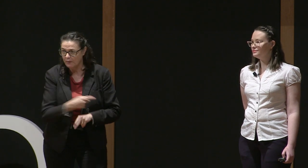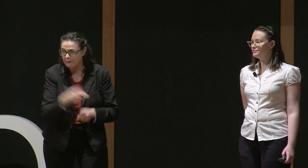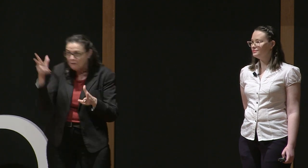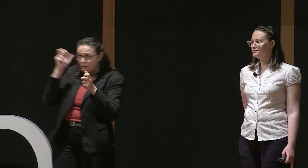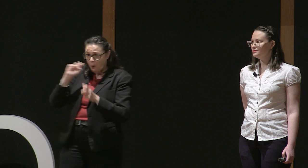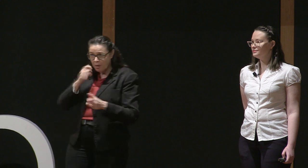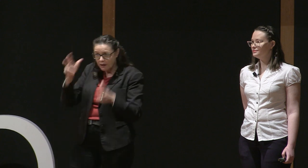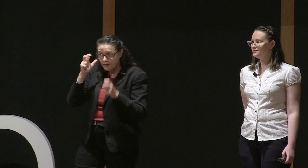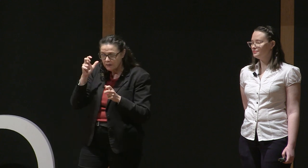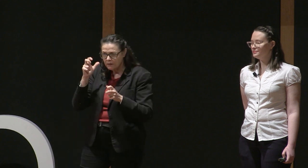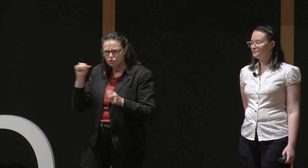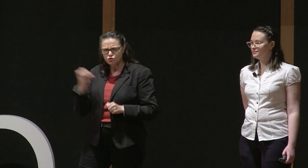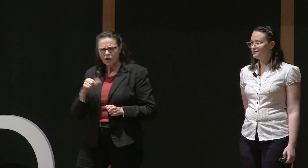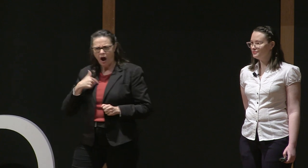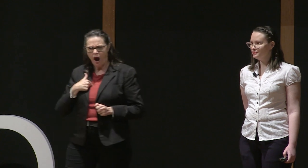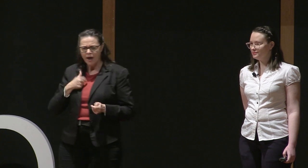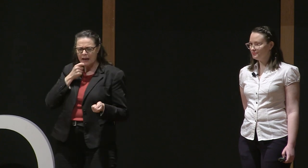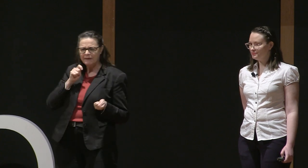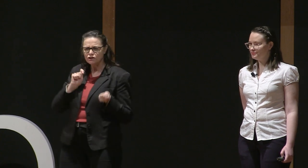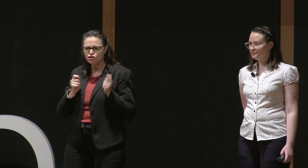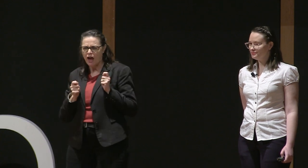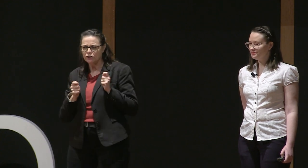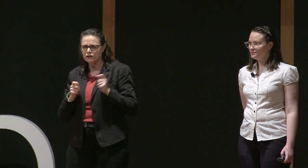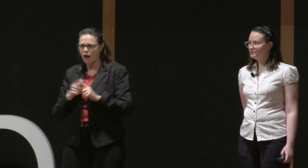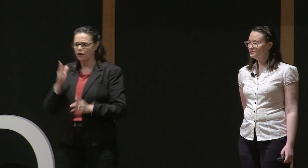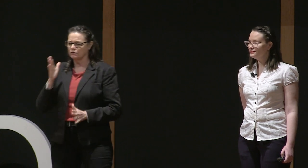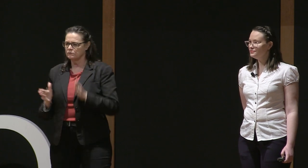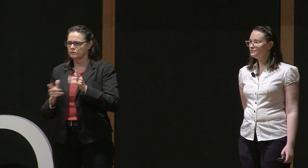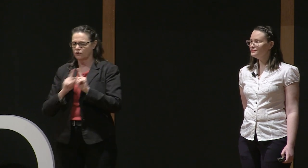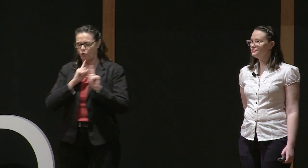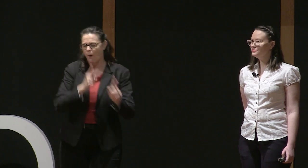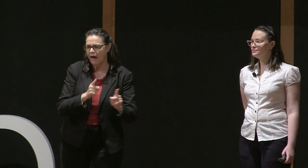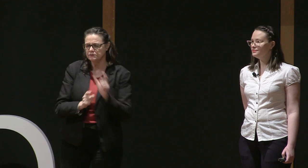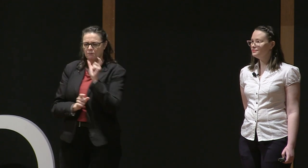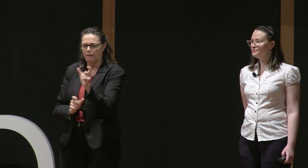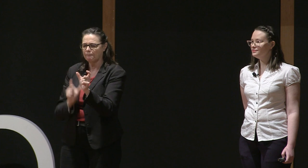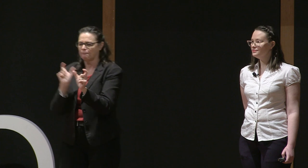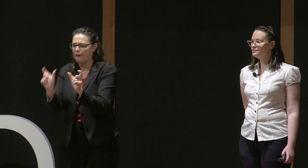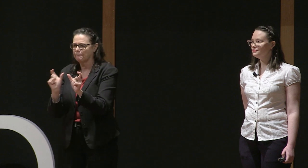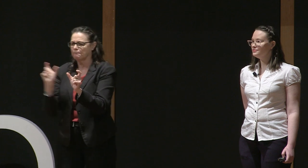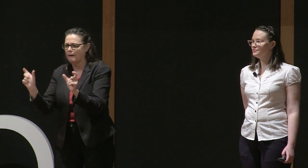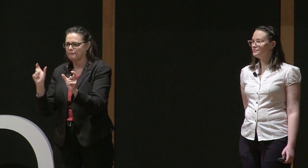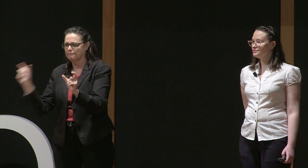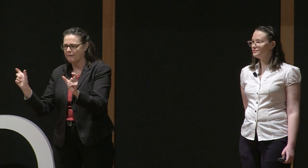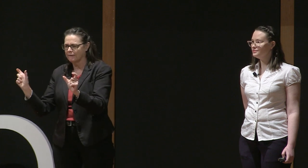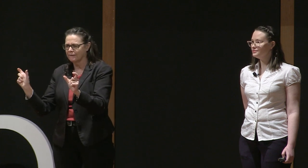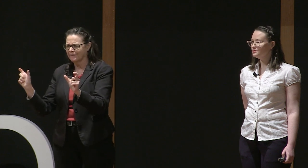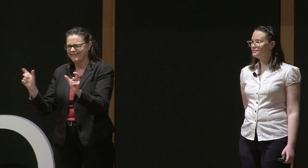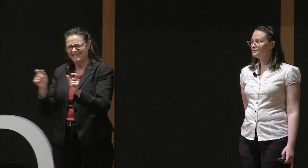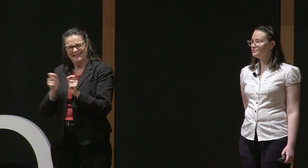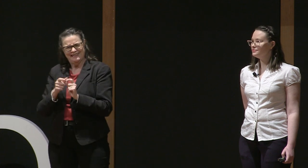if they would be able to understand me, or if I need to adjust my signing to be very clear in how I articulate that.